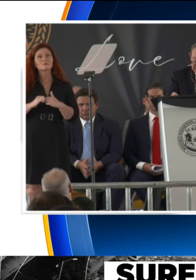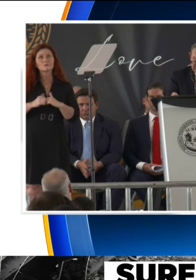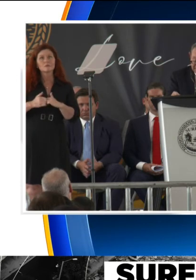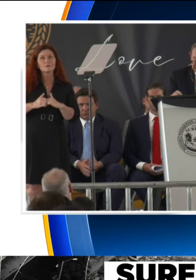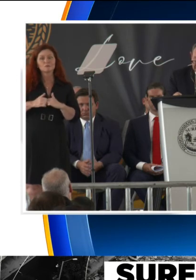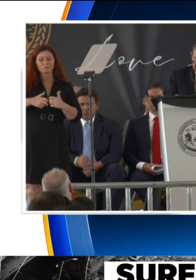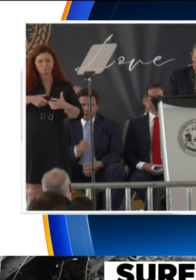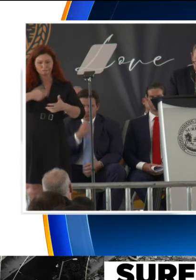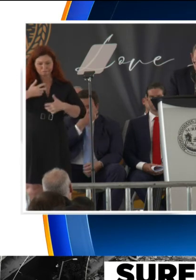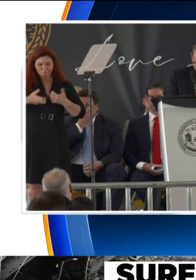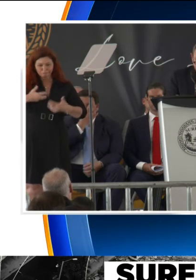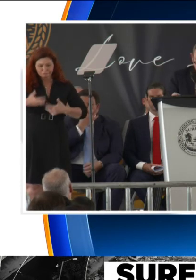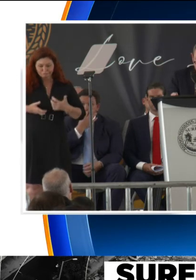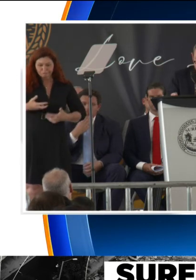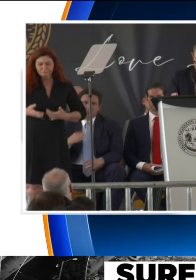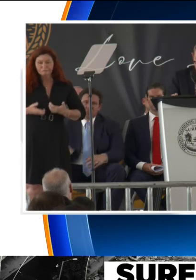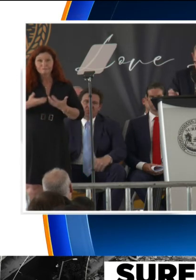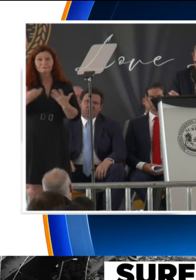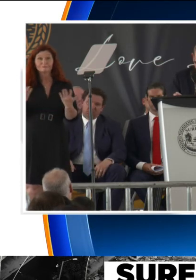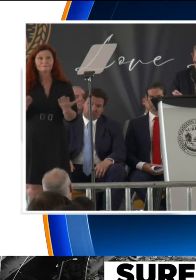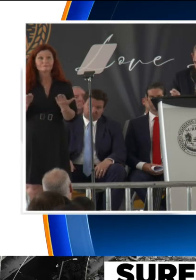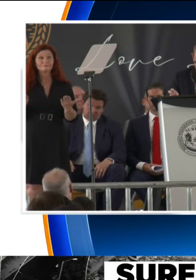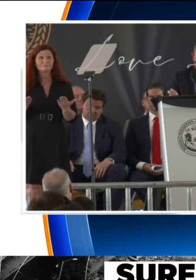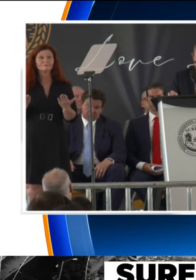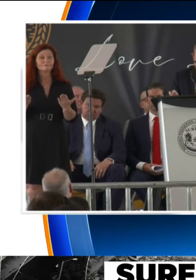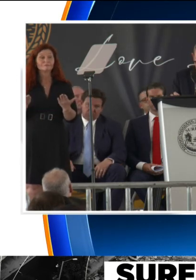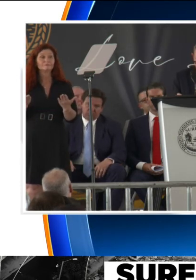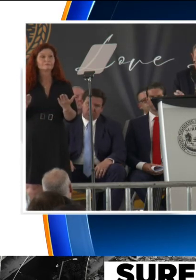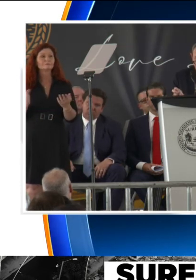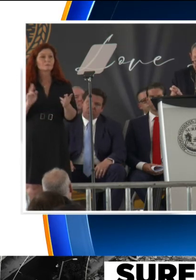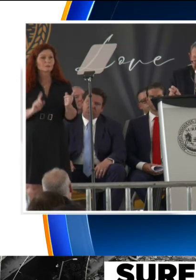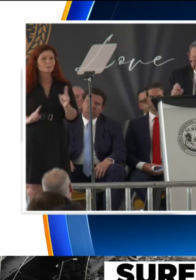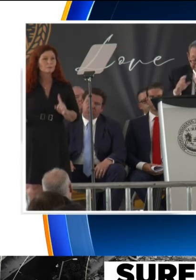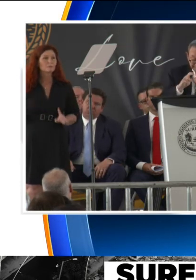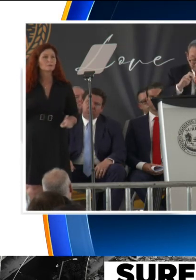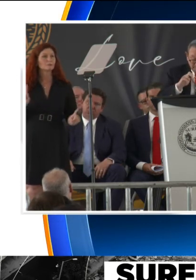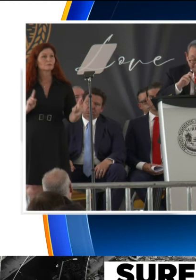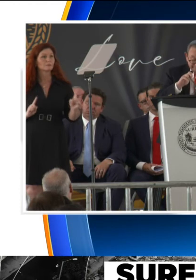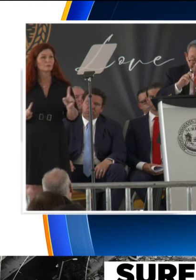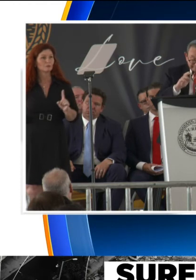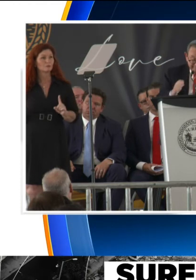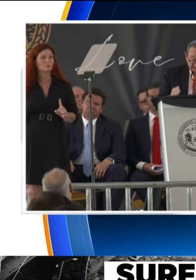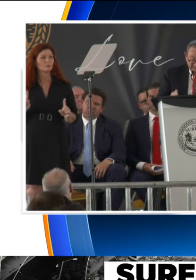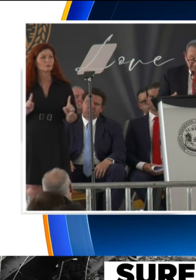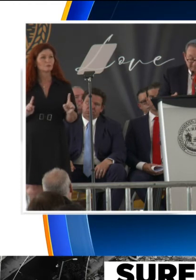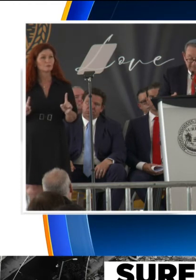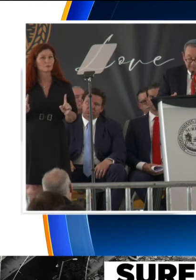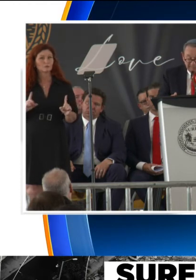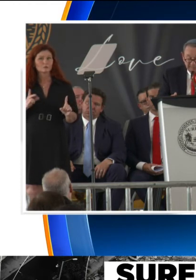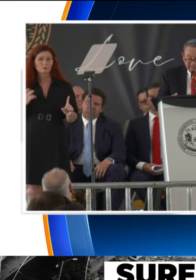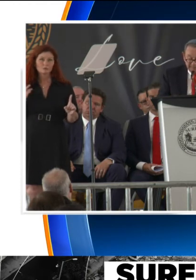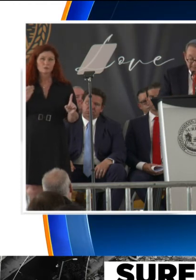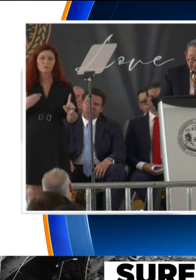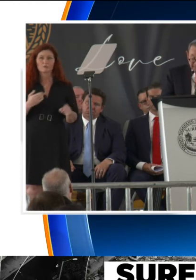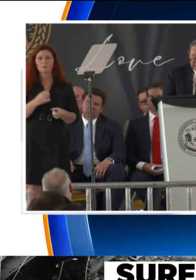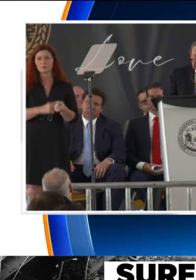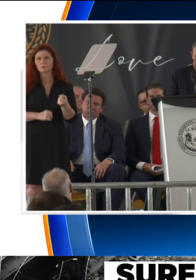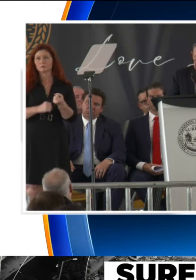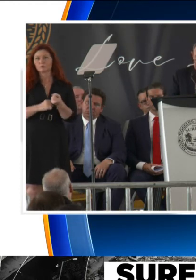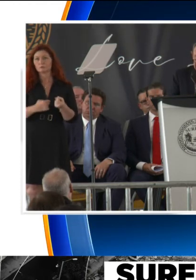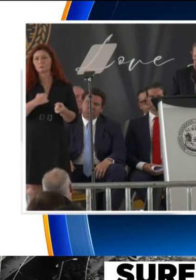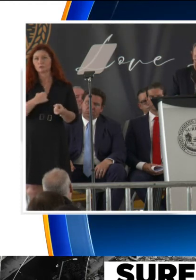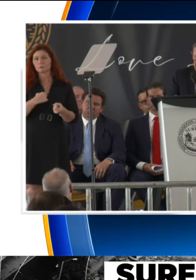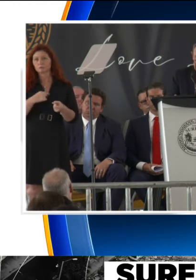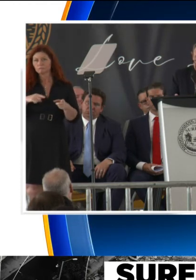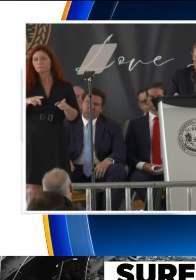past year is people that were there for me during the loss,